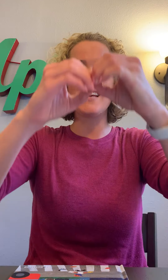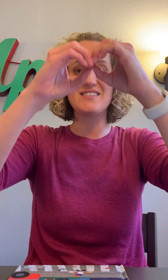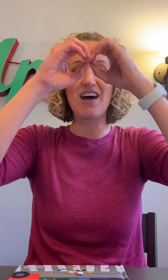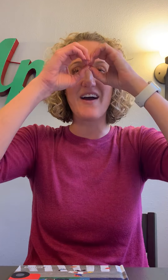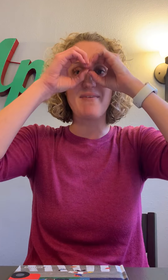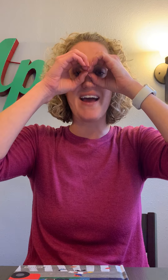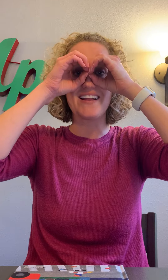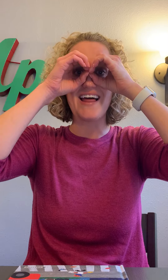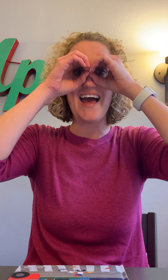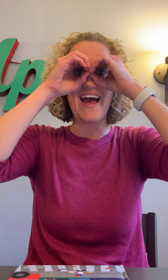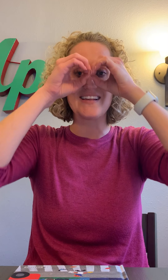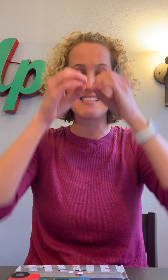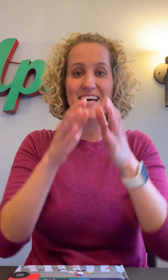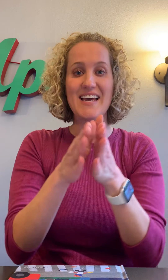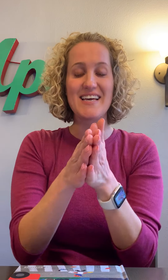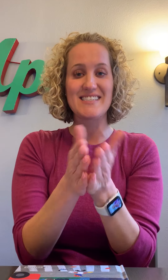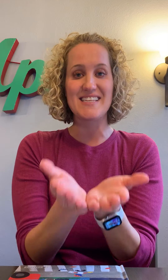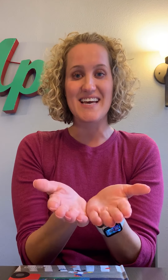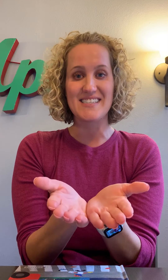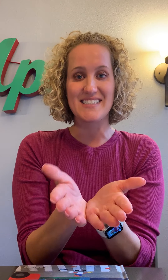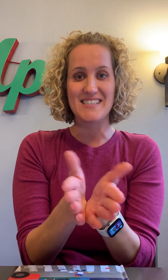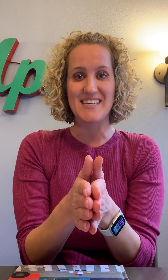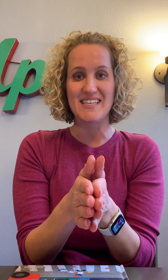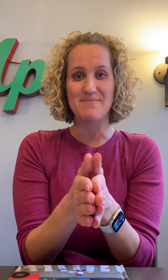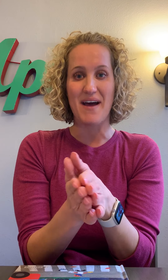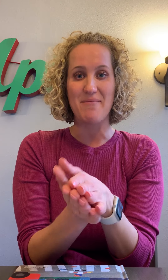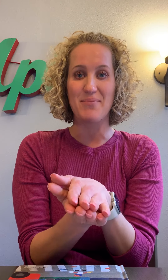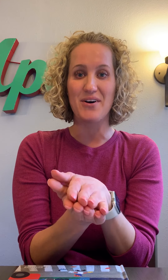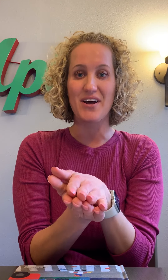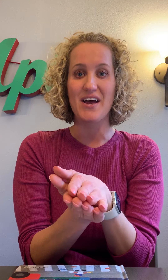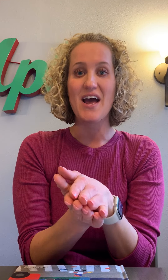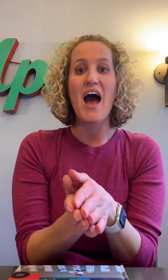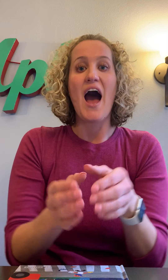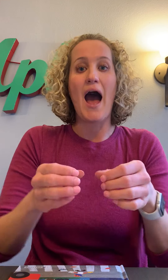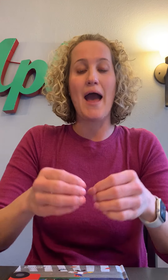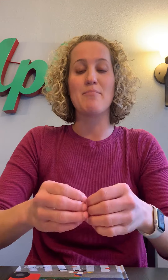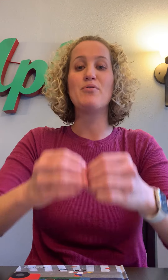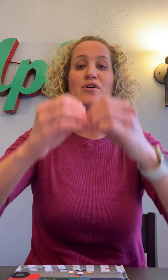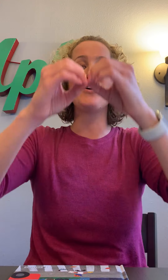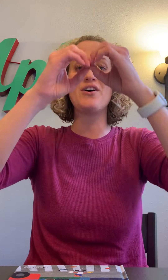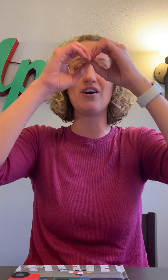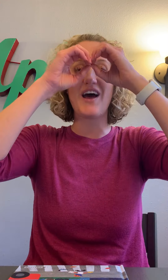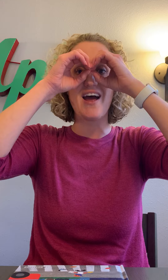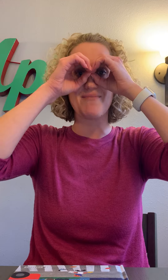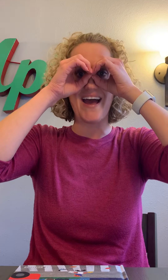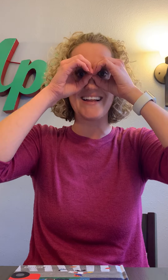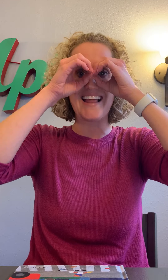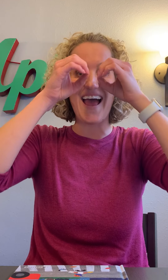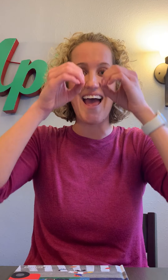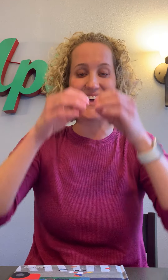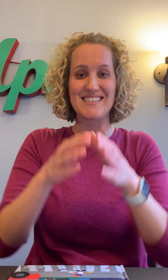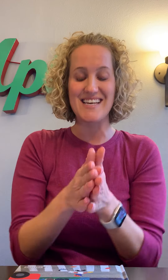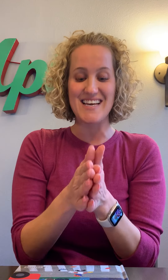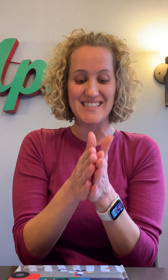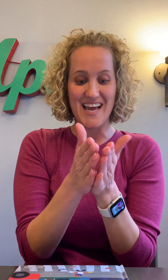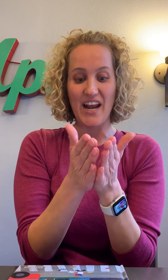are my glasses, this is my book. I put on my glasses and